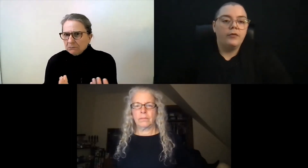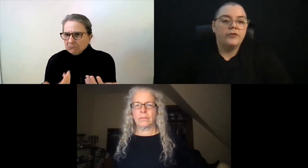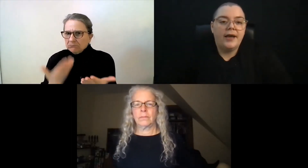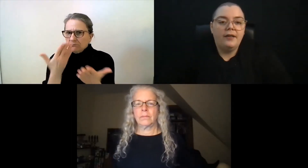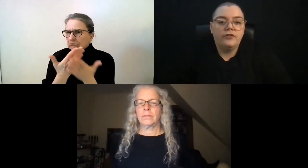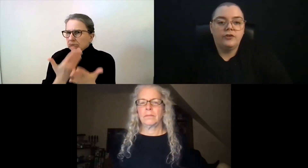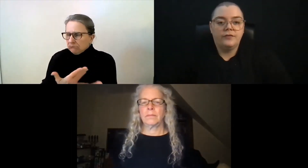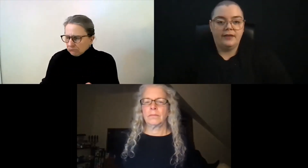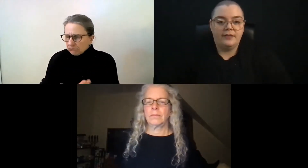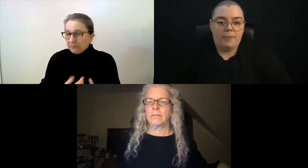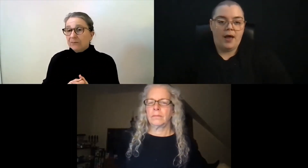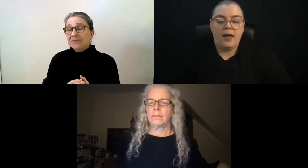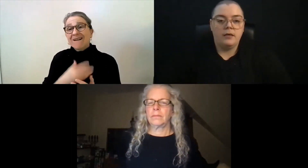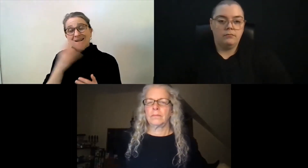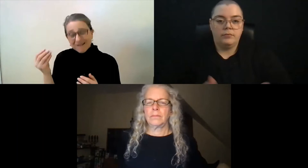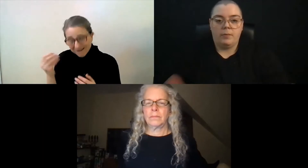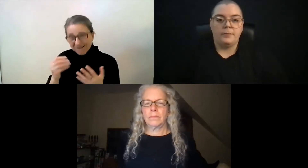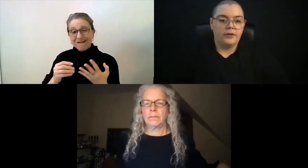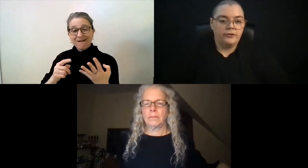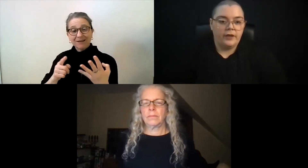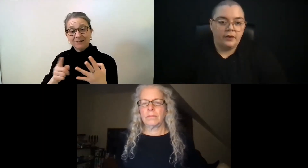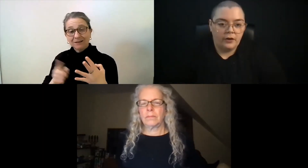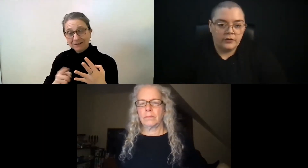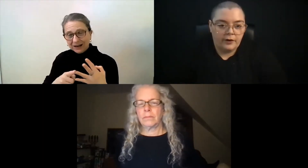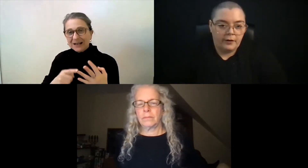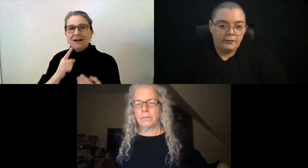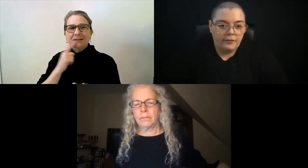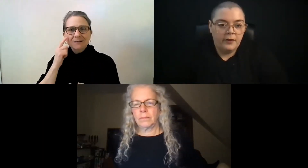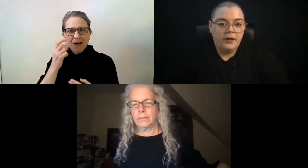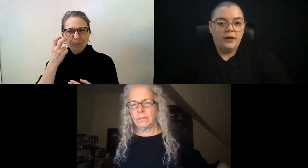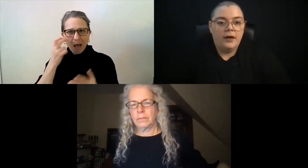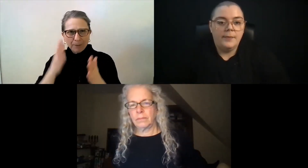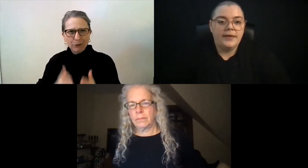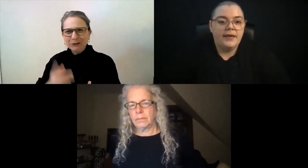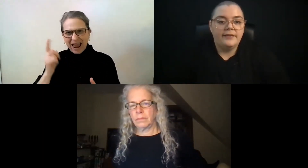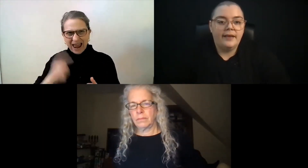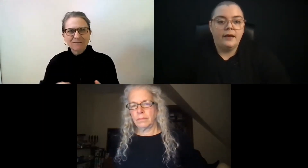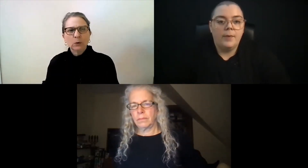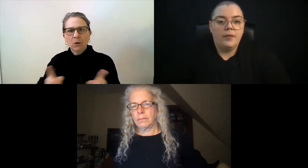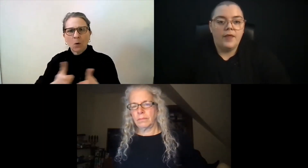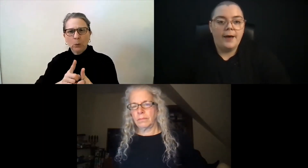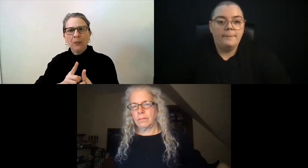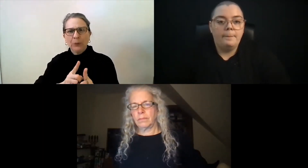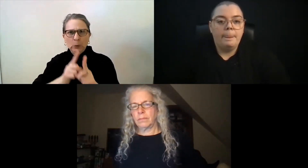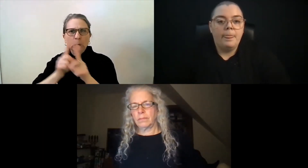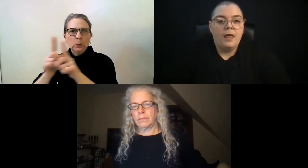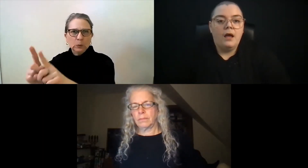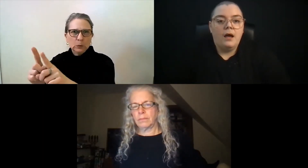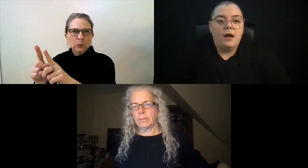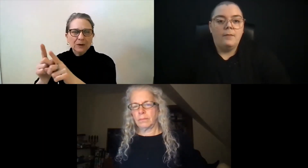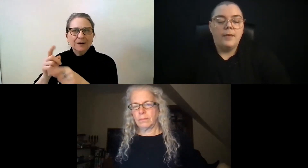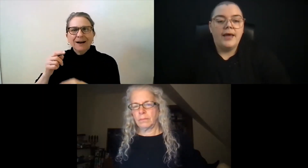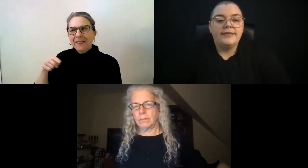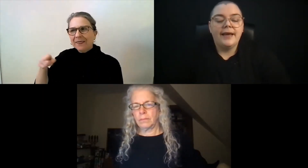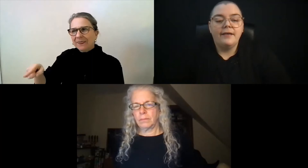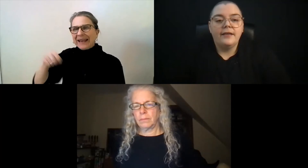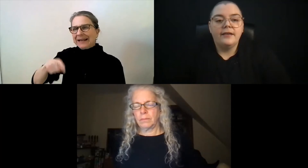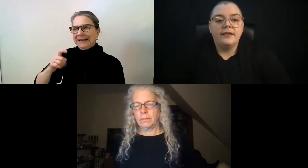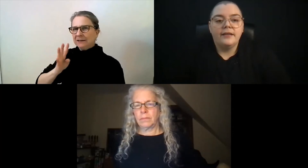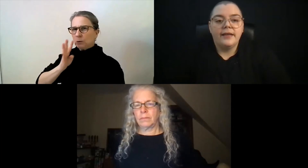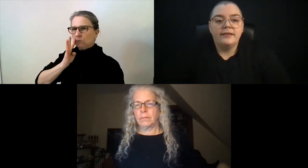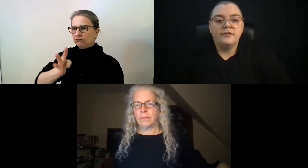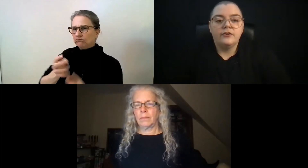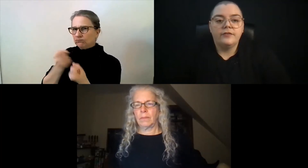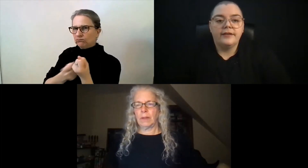What are the challenges faced by the population that you're going to serve? And getting data about that. And a Deaf,